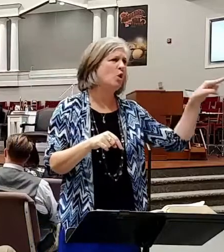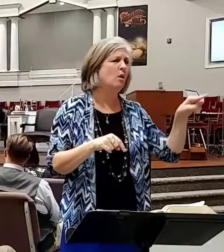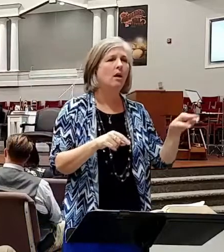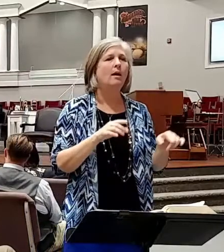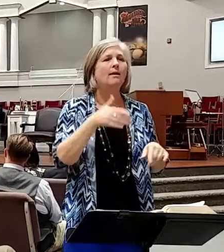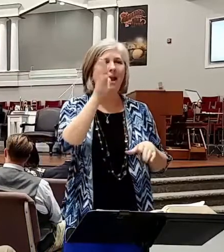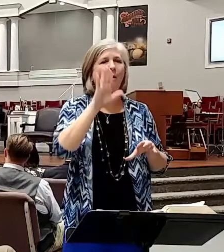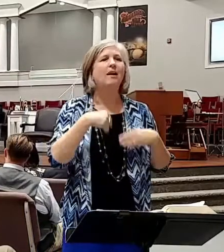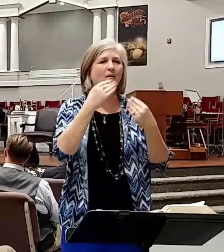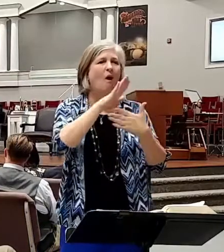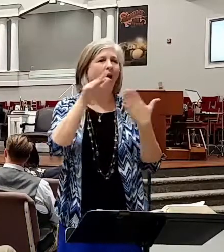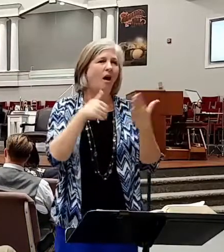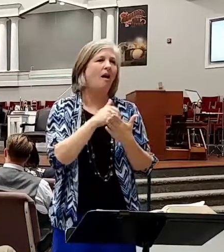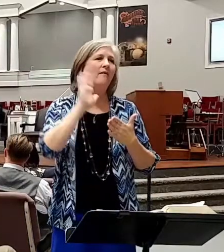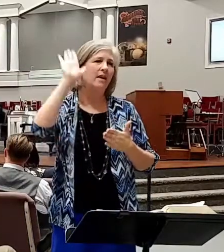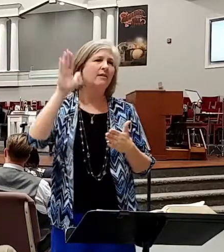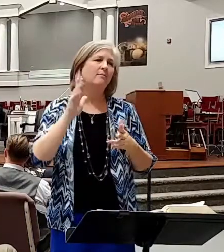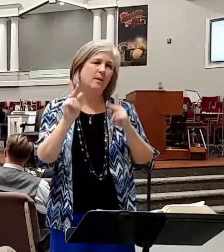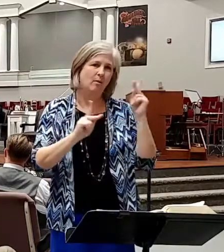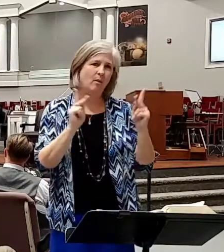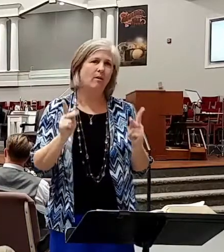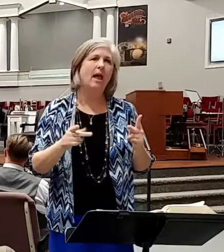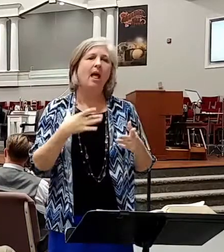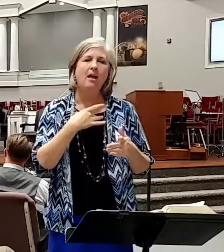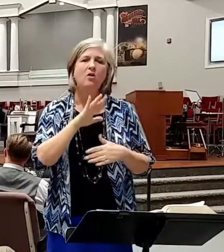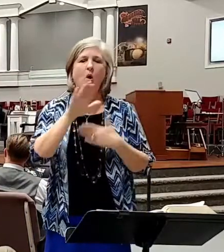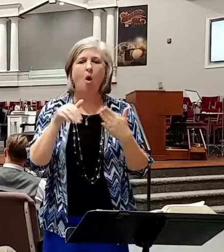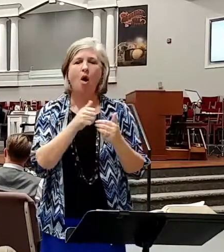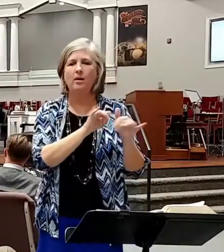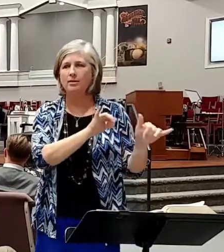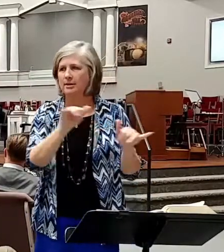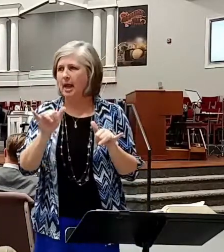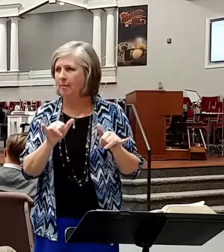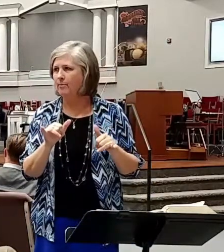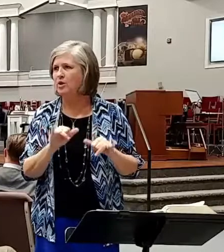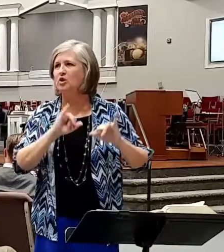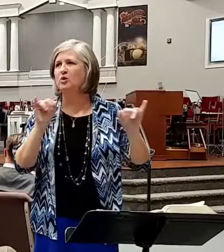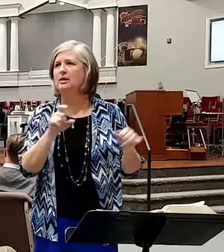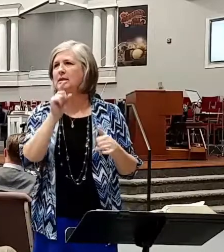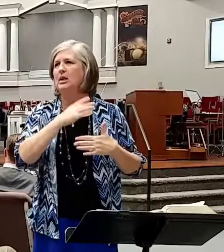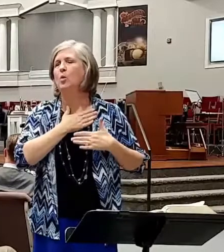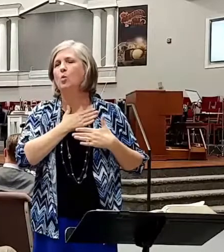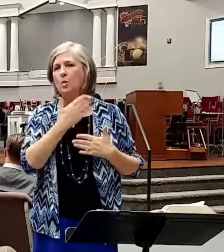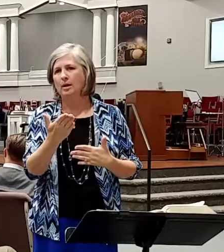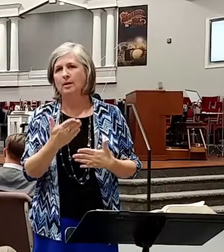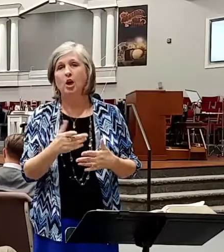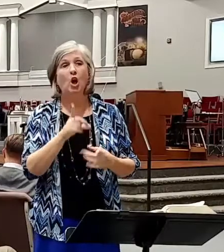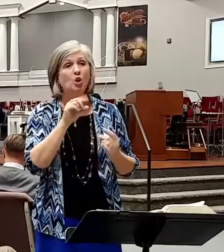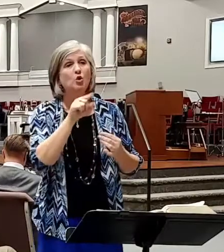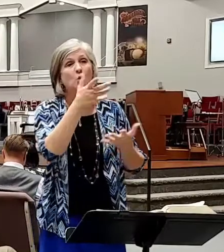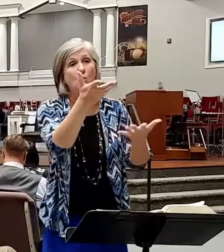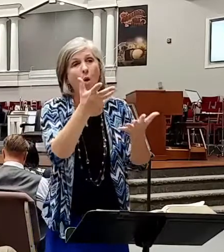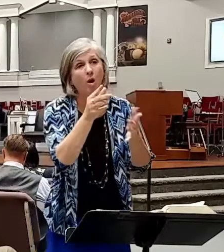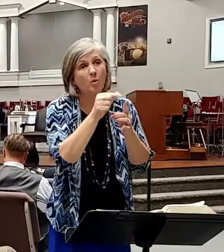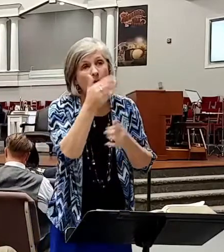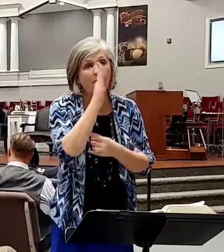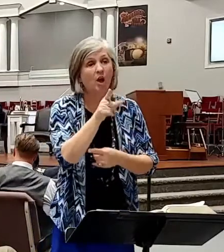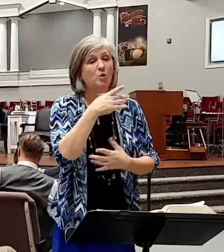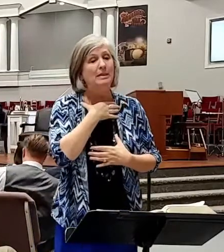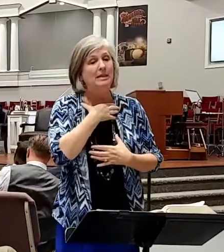He loves all of us alike all you got to do is have a willingness do you want it do you desire it do you